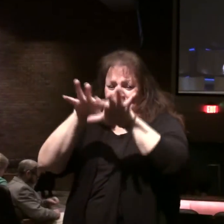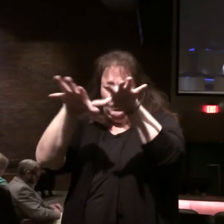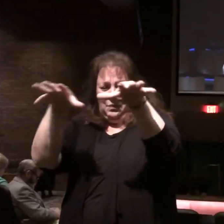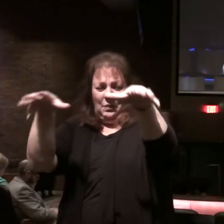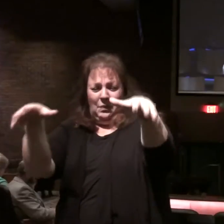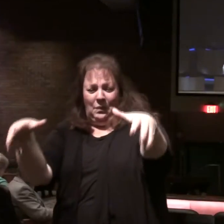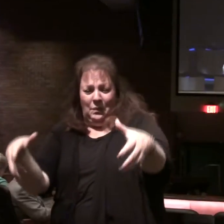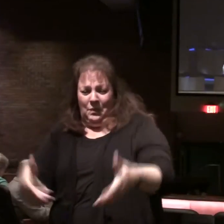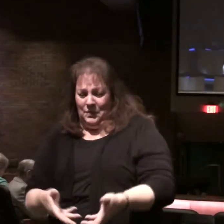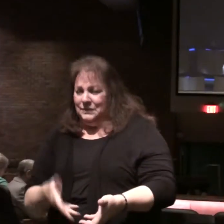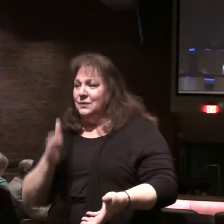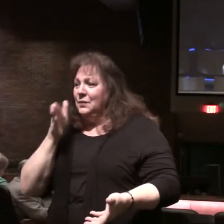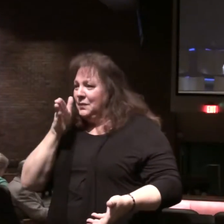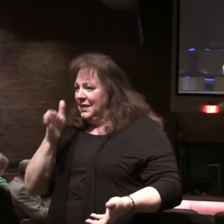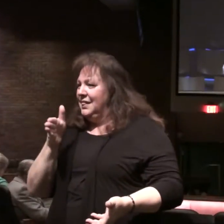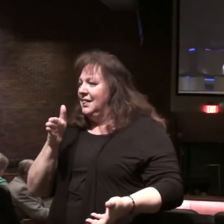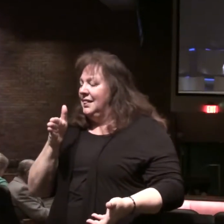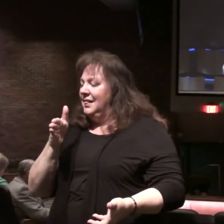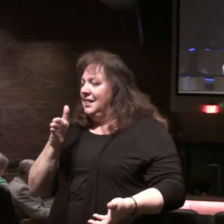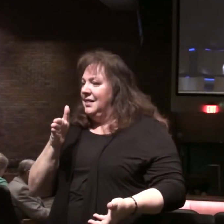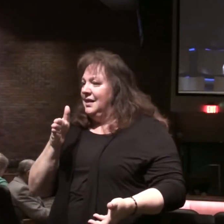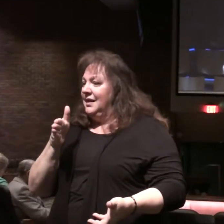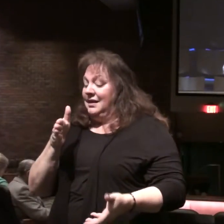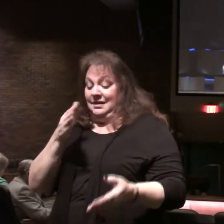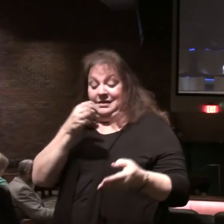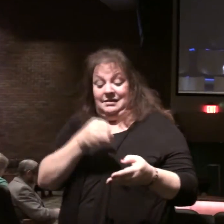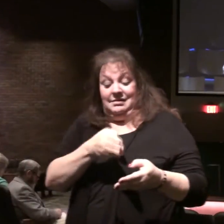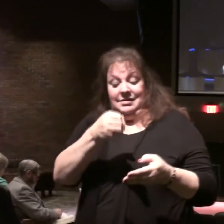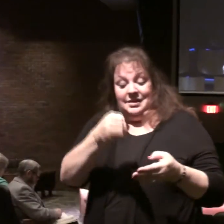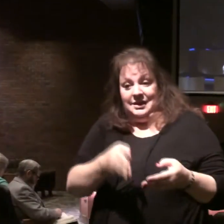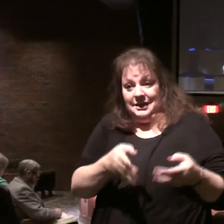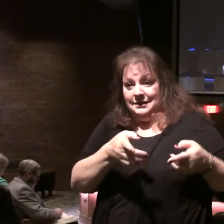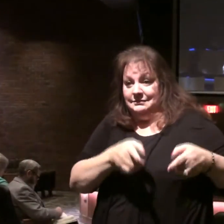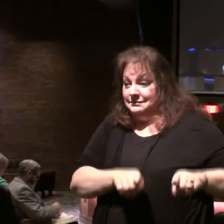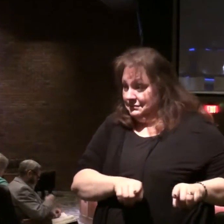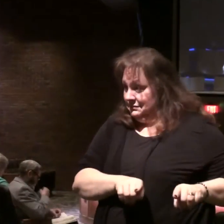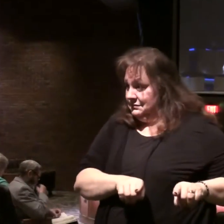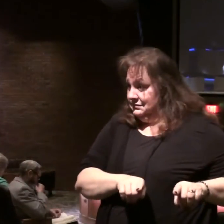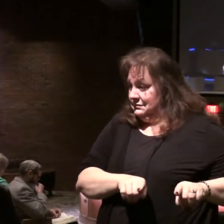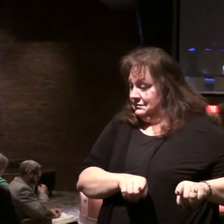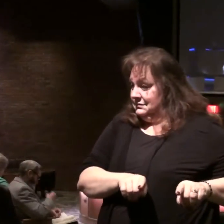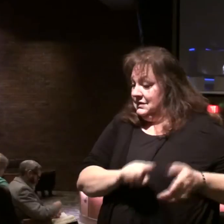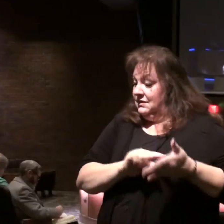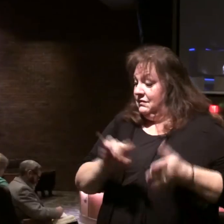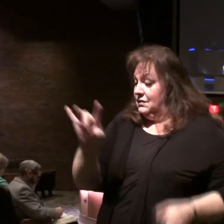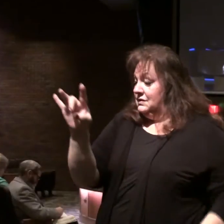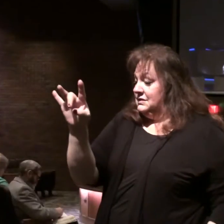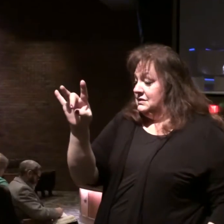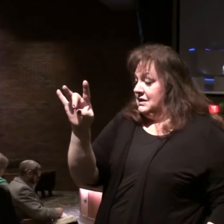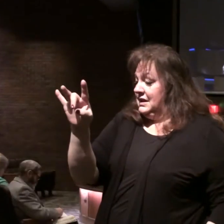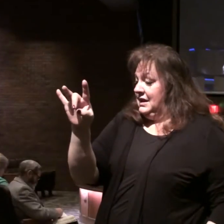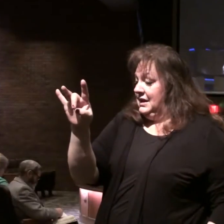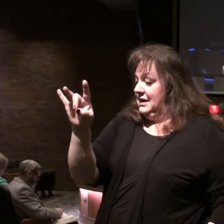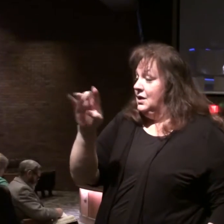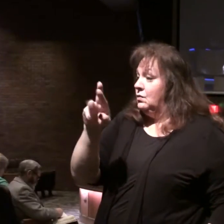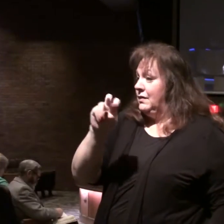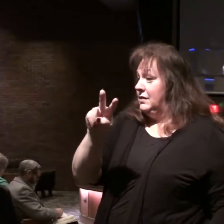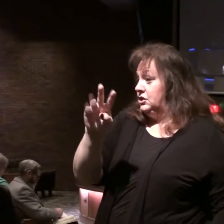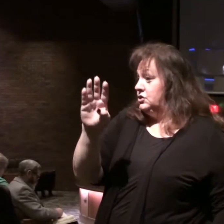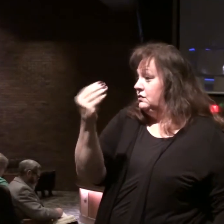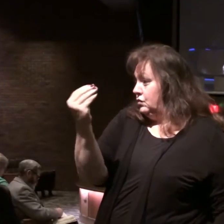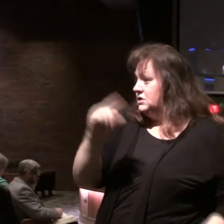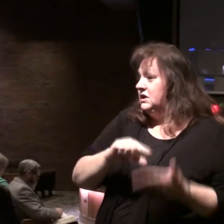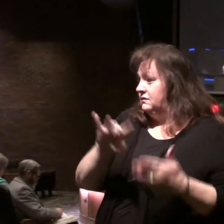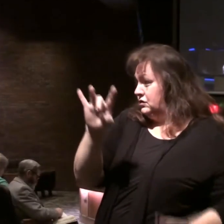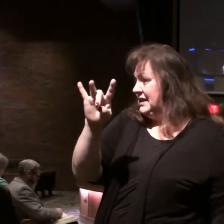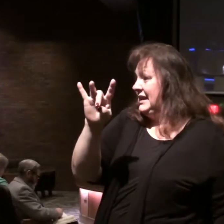world and then the end will come. We saw that in verse 8 of chapter 14 in Revelation.